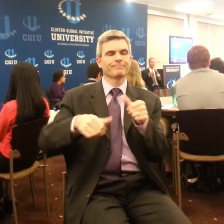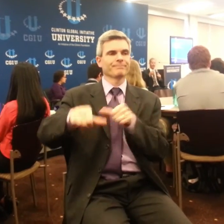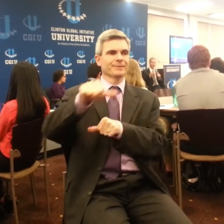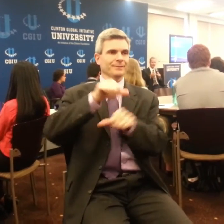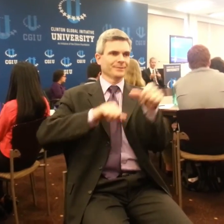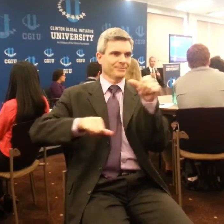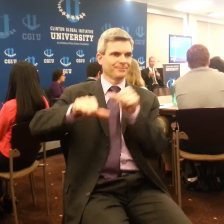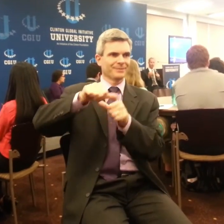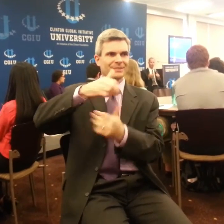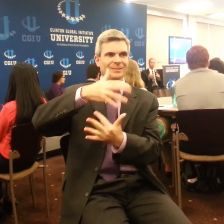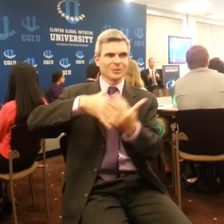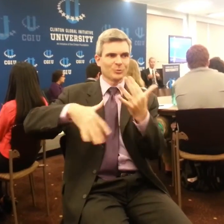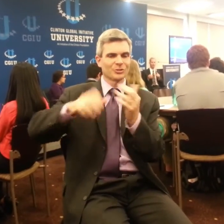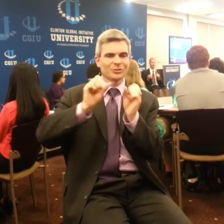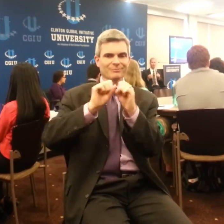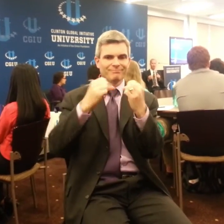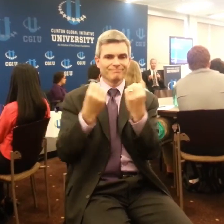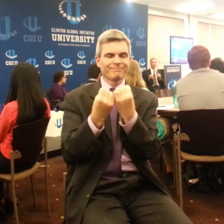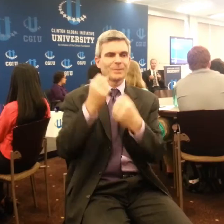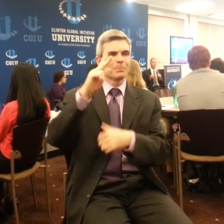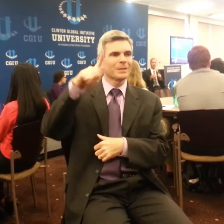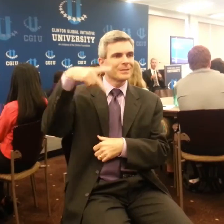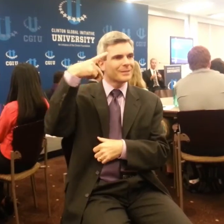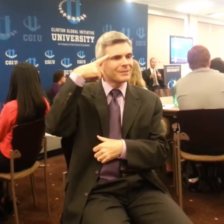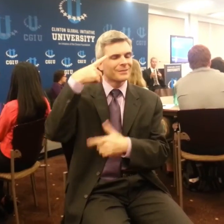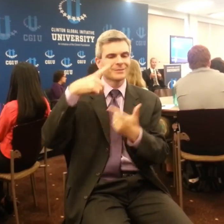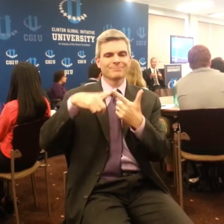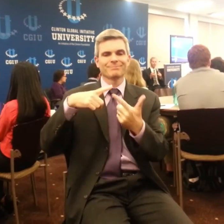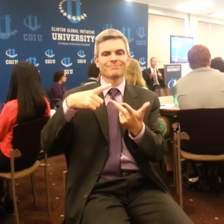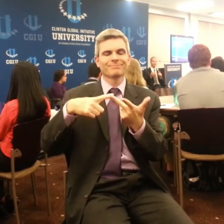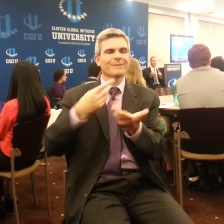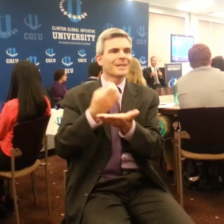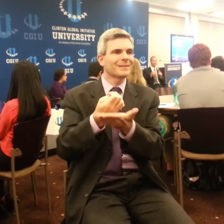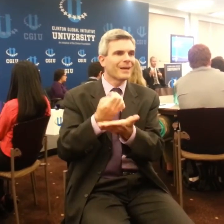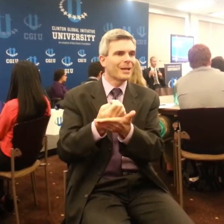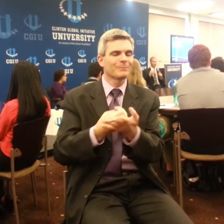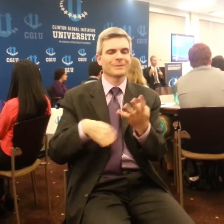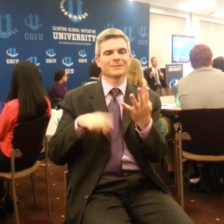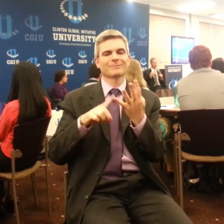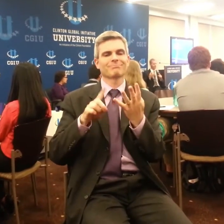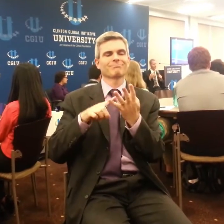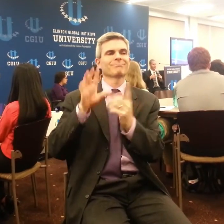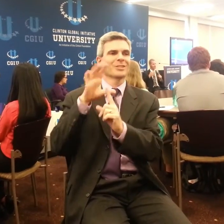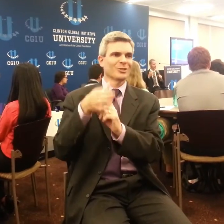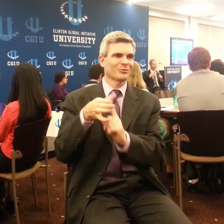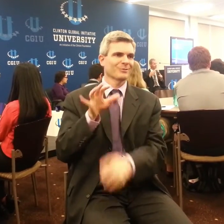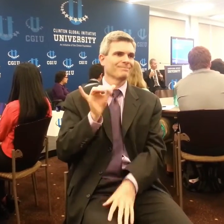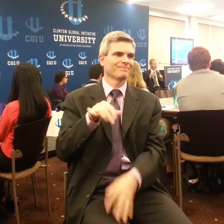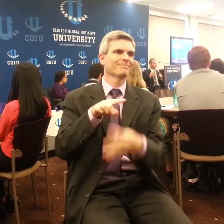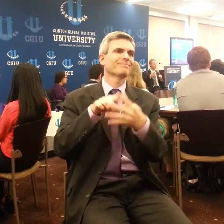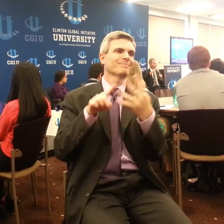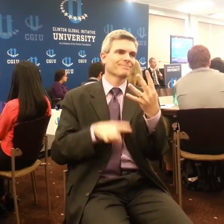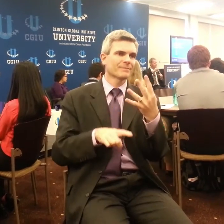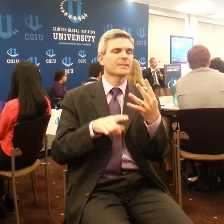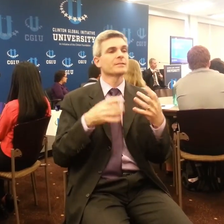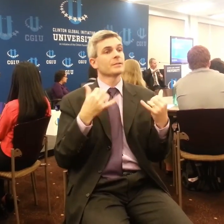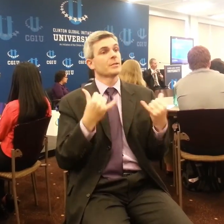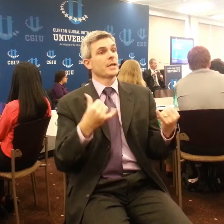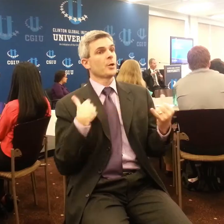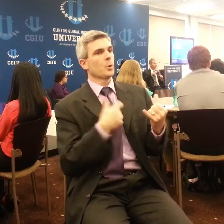economic, cultural challenges, and so our project is designed specifically to address this interface between the knowledge generation of